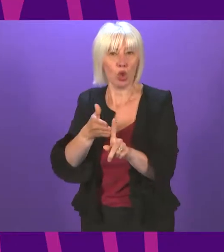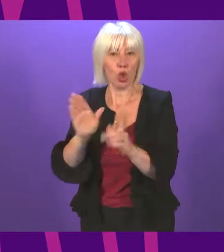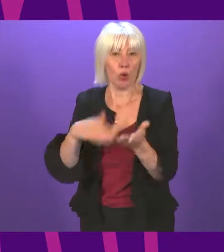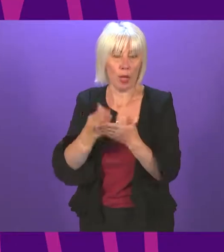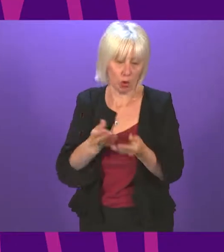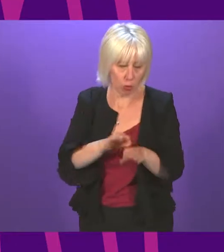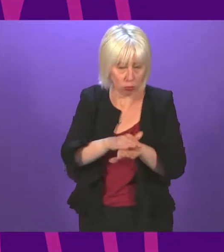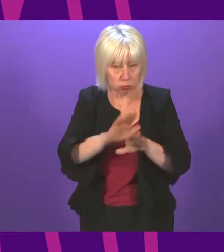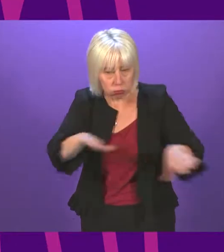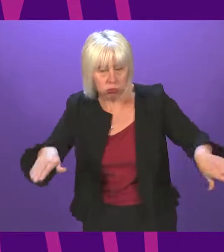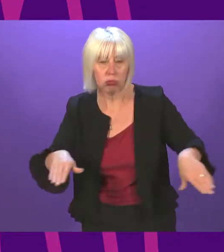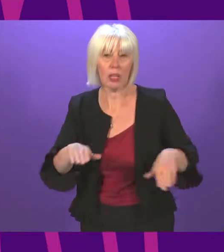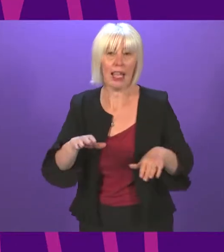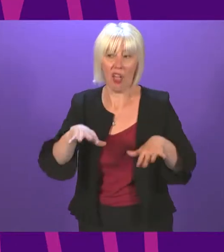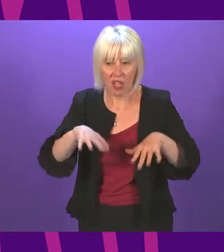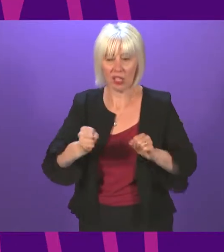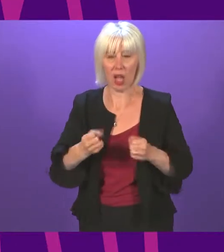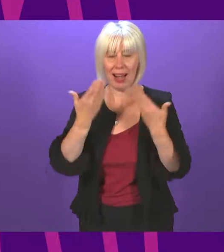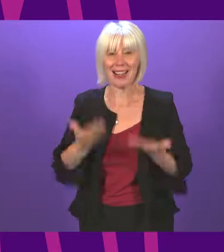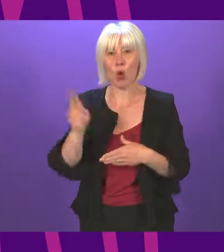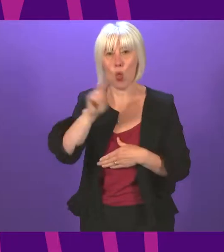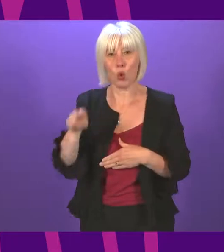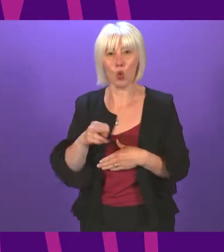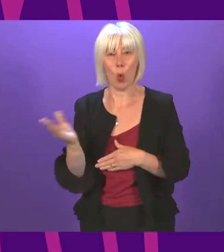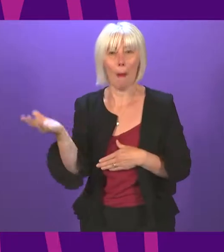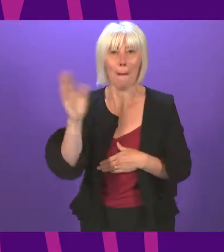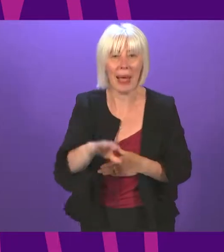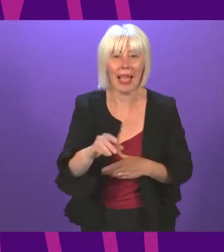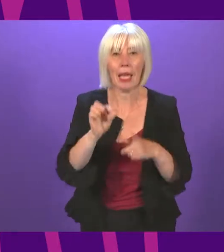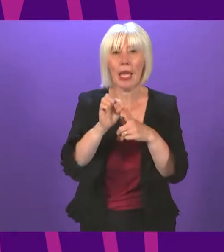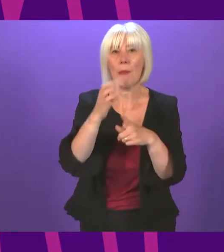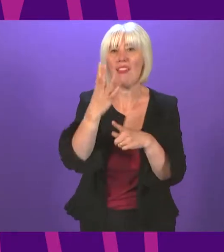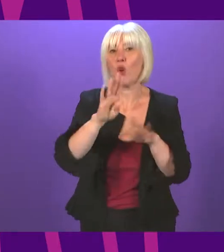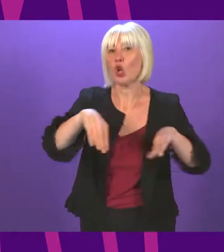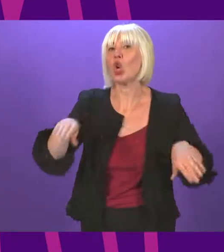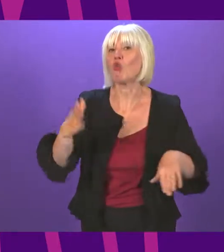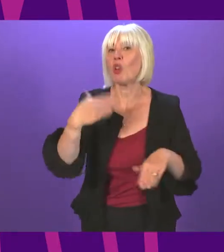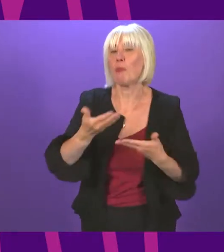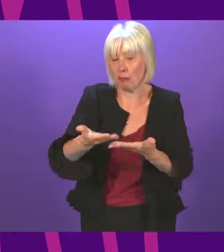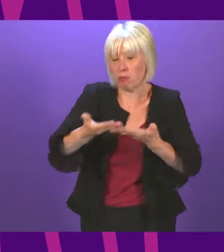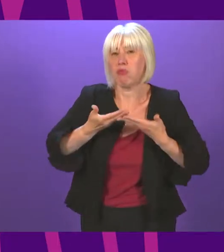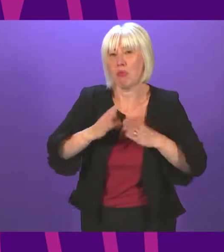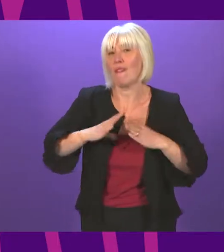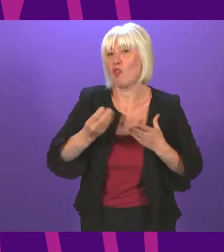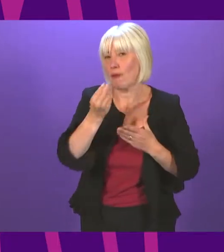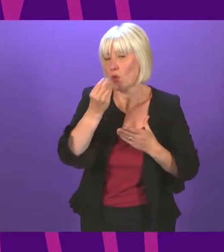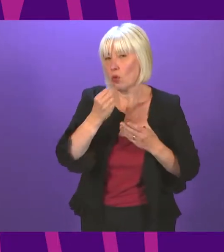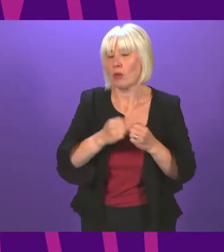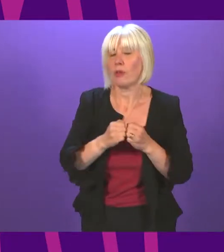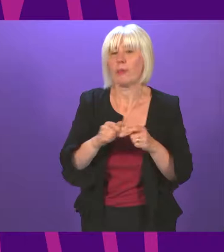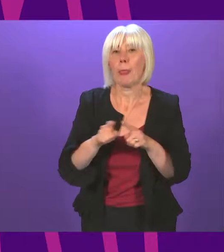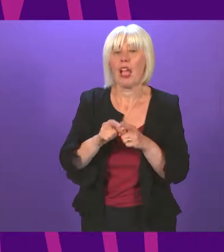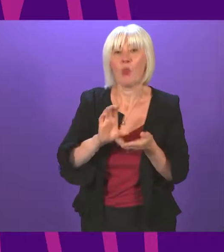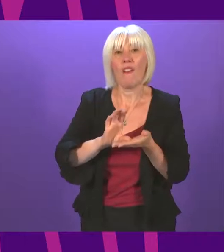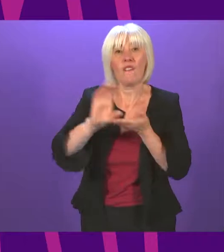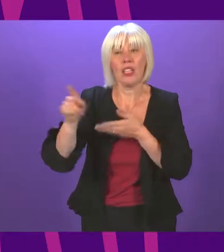that at the start of the school year, primary four children have been able to benefit from this support. We have also made available funding to local